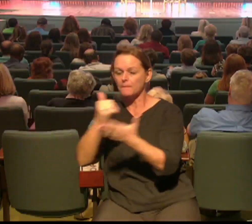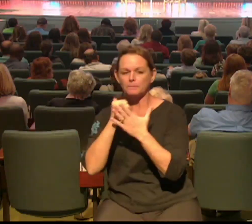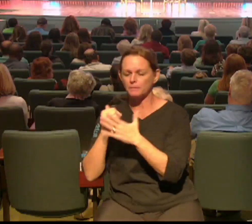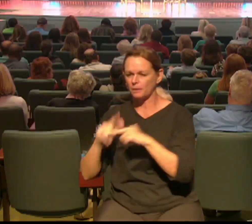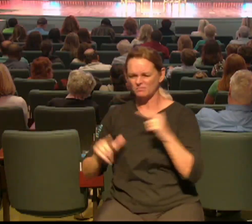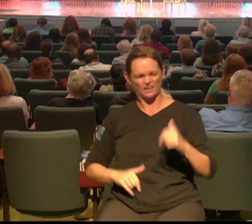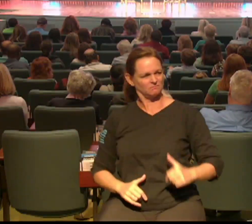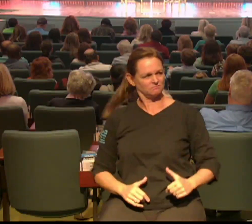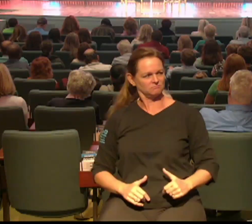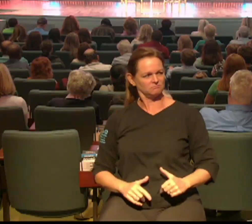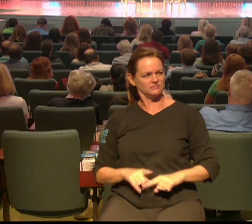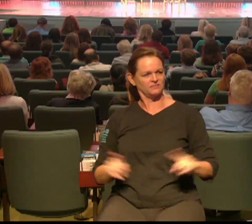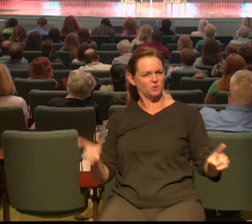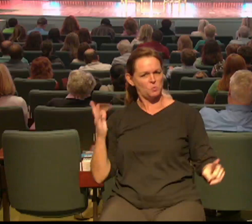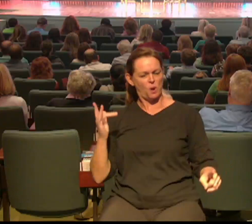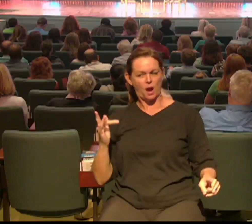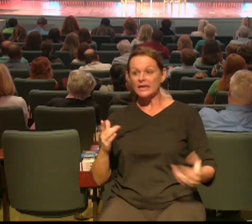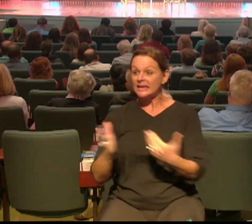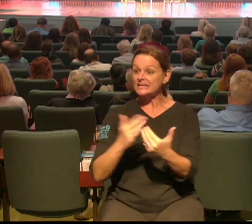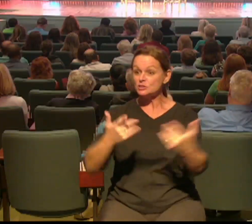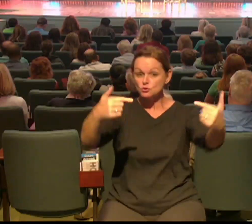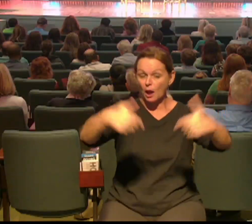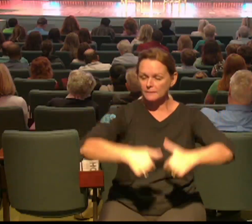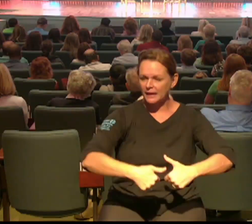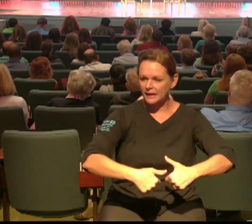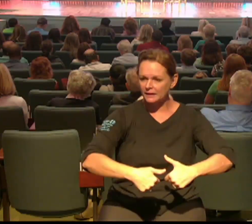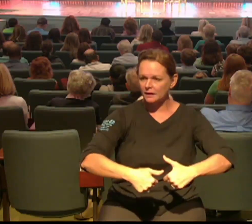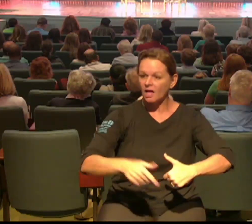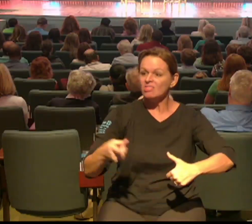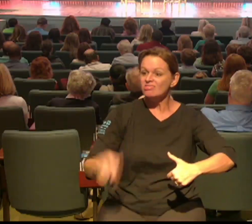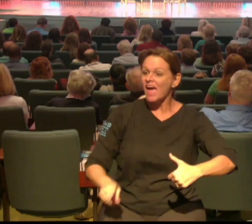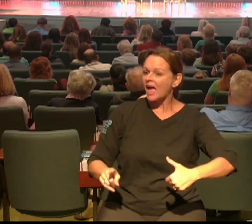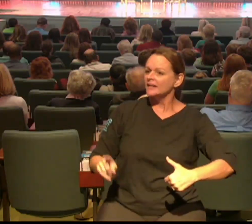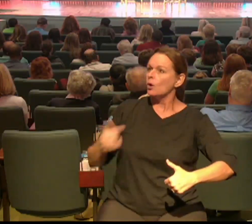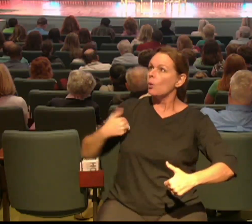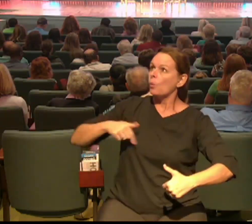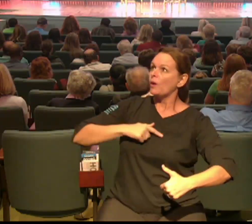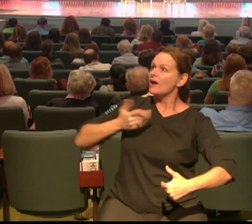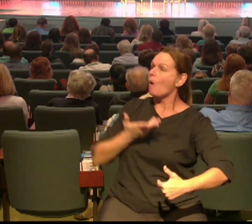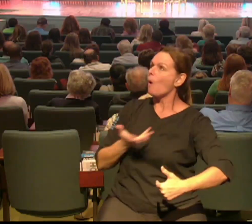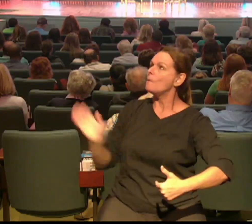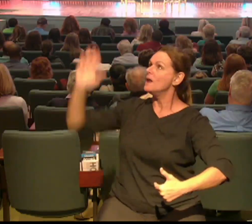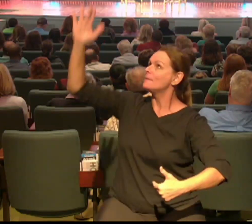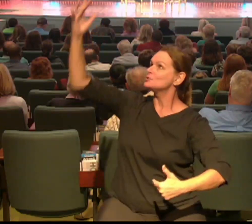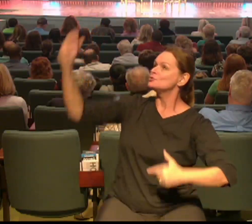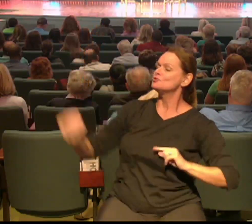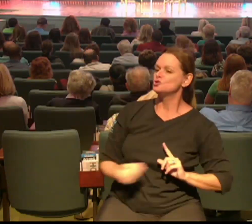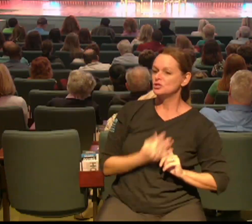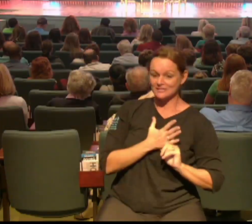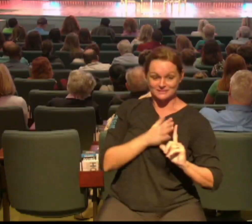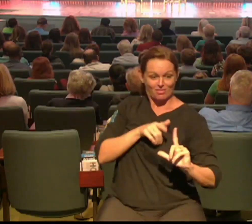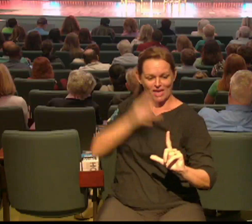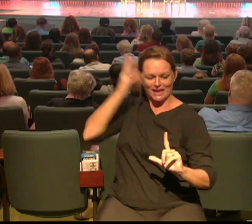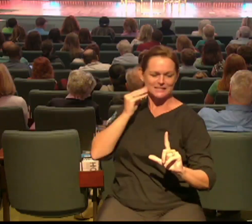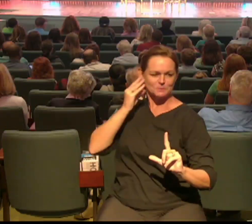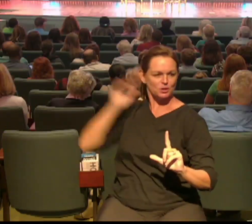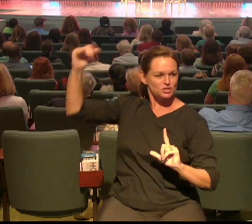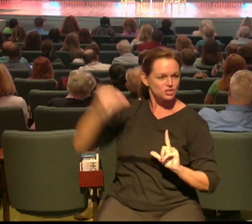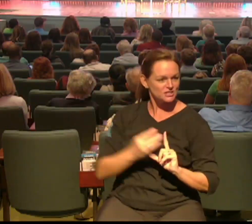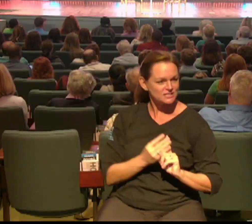like this I never knew that the people actually look like they want to be here because we do want to